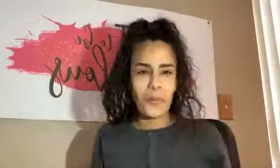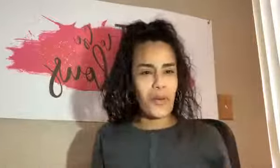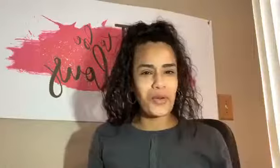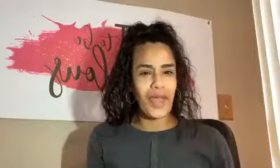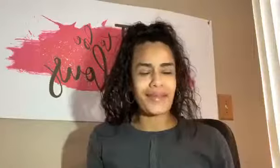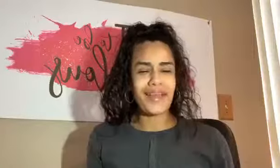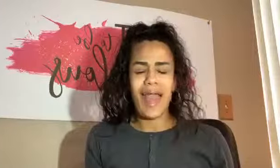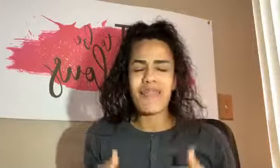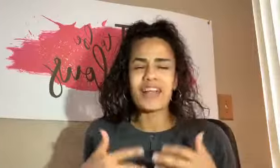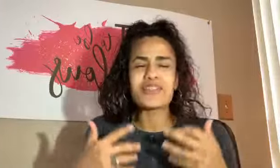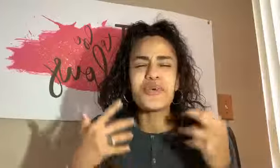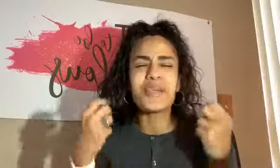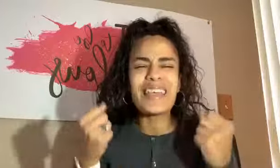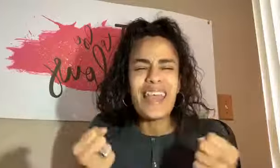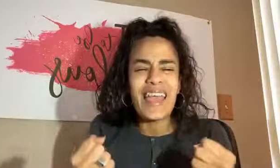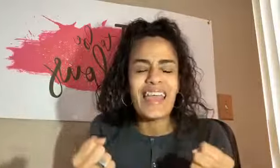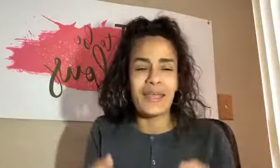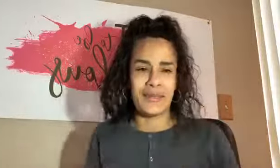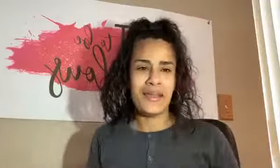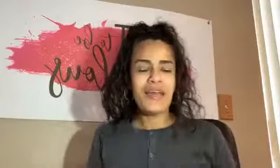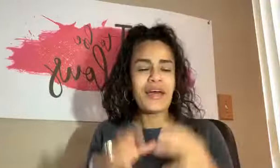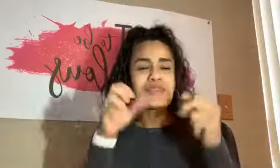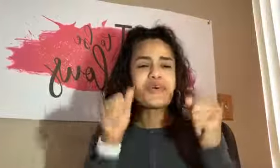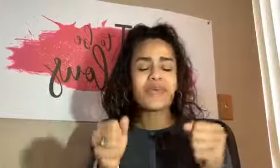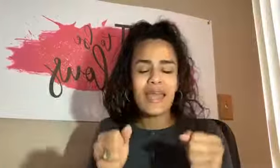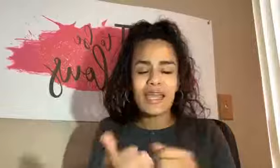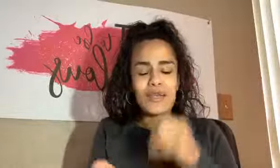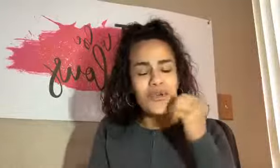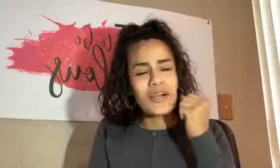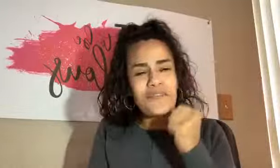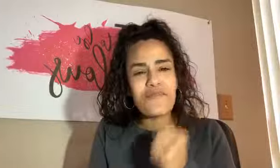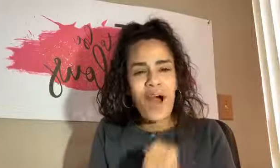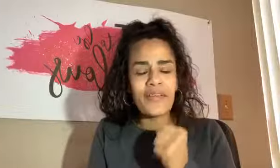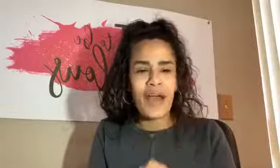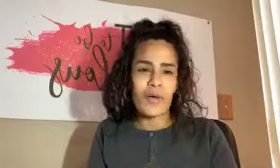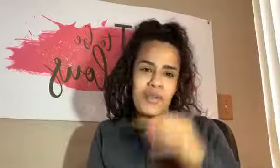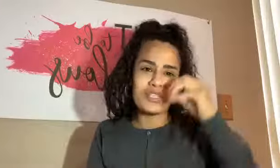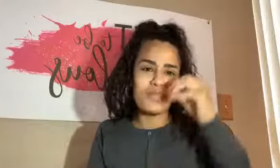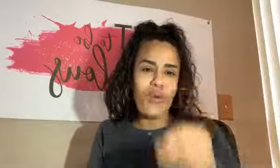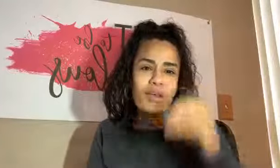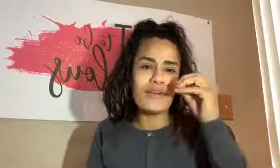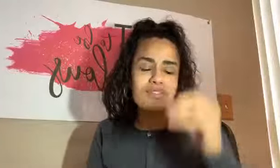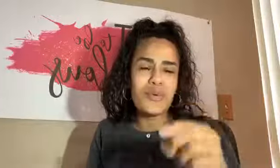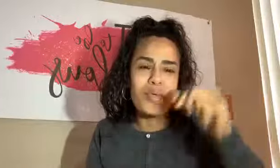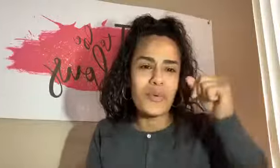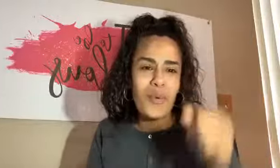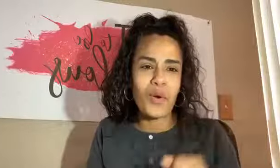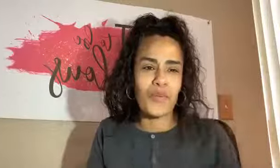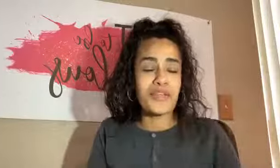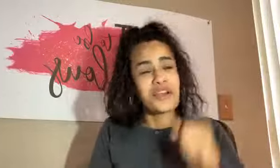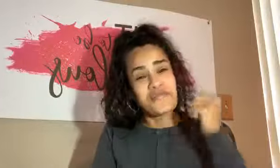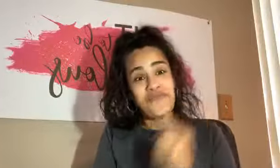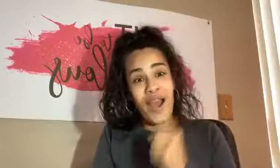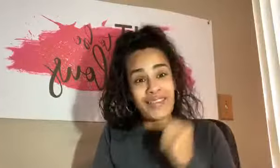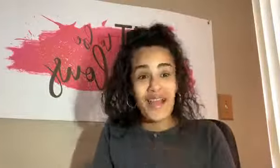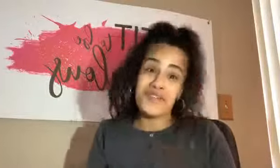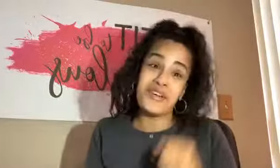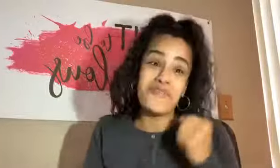don't know yet and that's okay. Hey, that's okay. You're going to find out. That's the point of doing the work, right? You're going to find out. You're going to